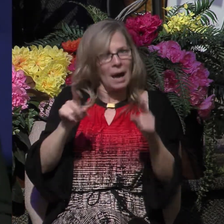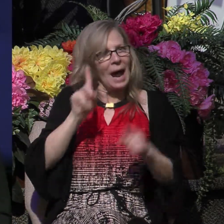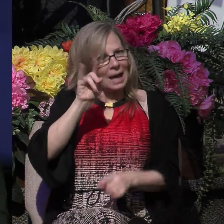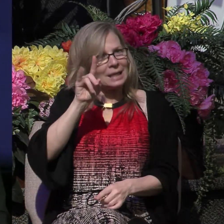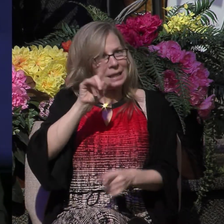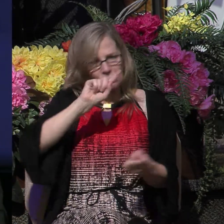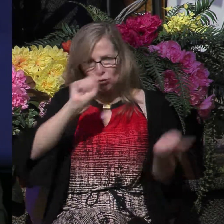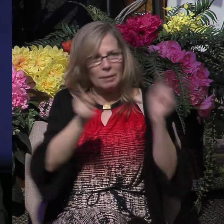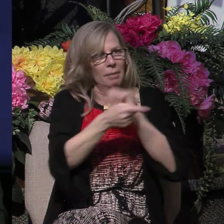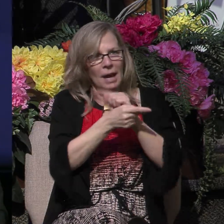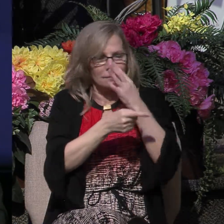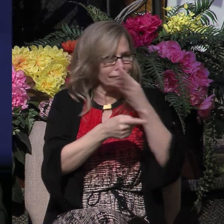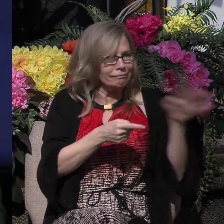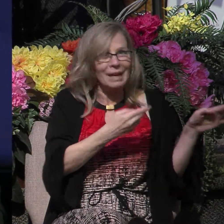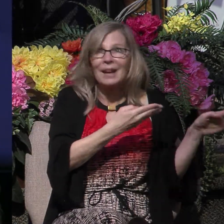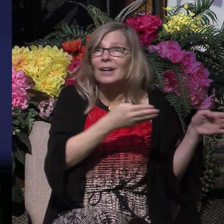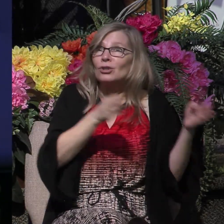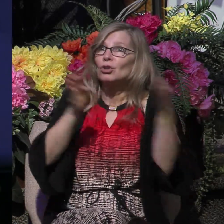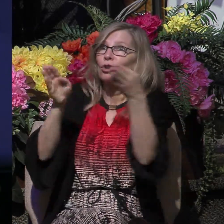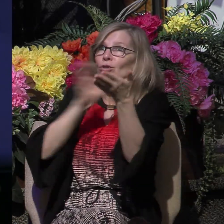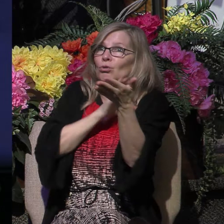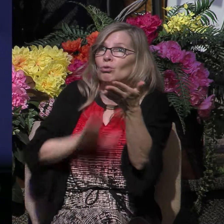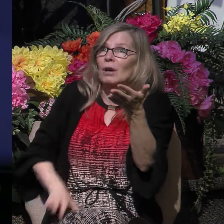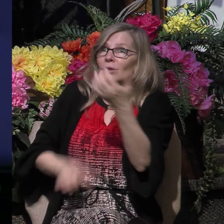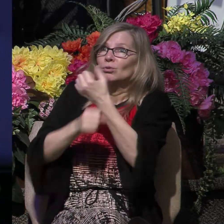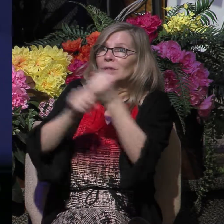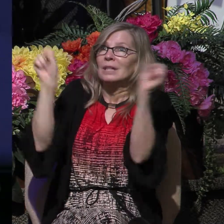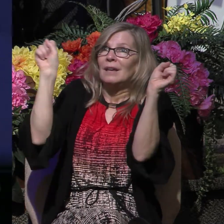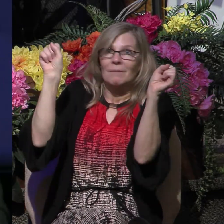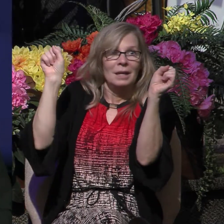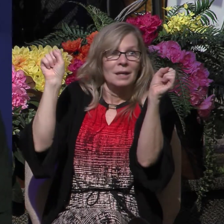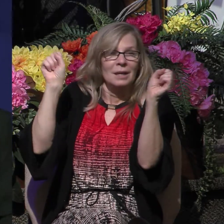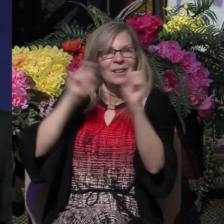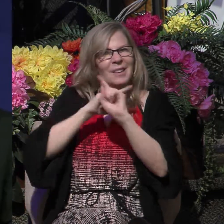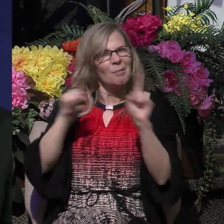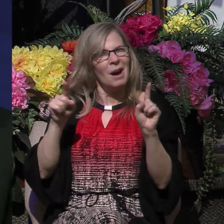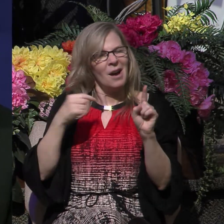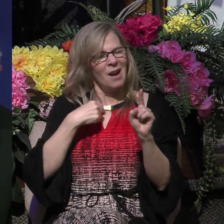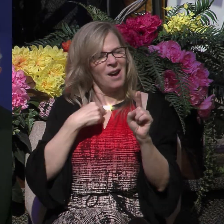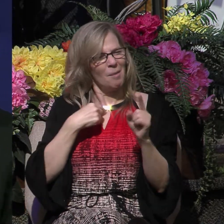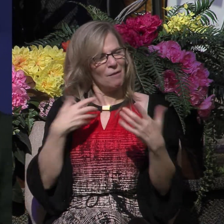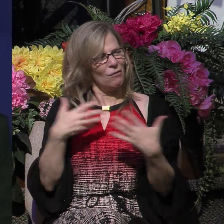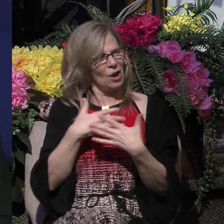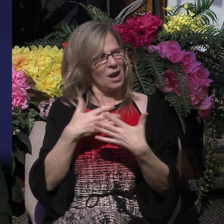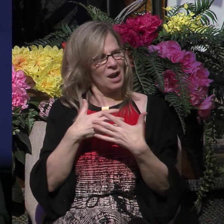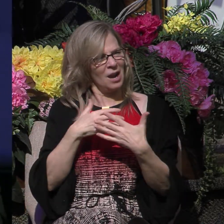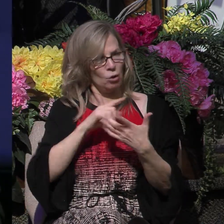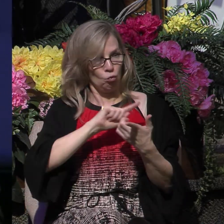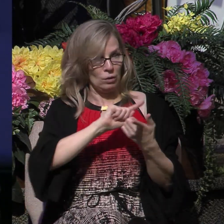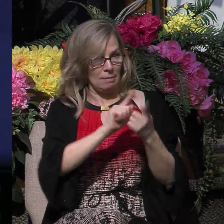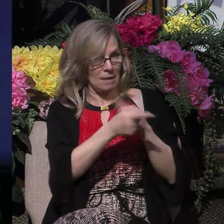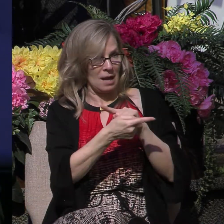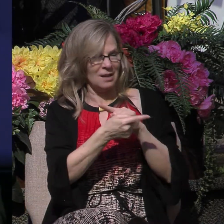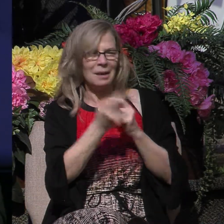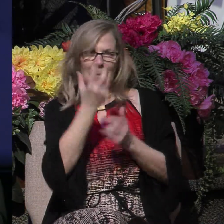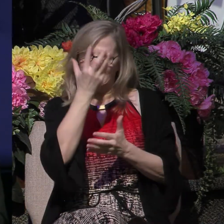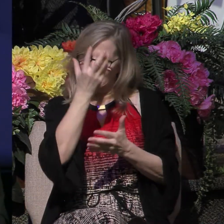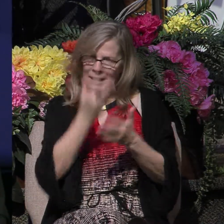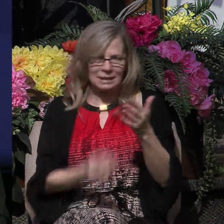turned to Christ to save me. But I am afraid that repentance is the missing element in the experience